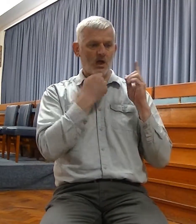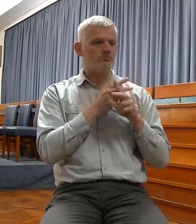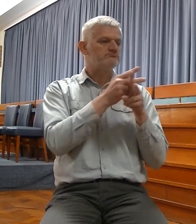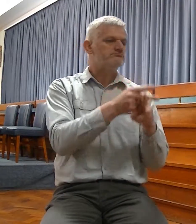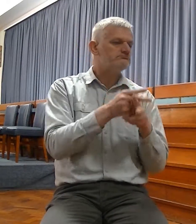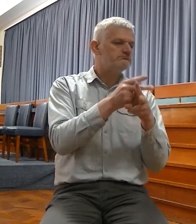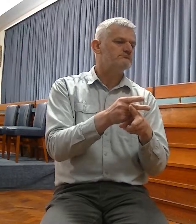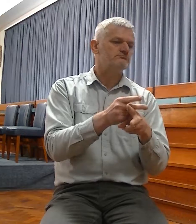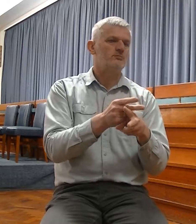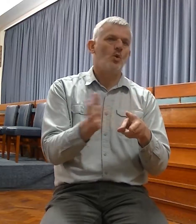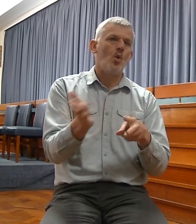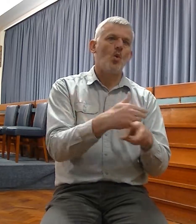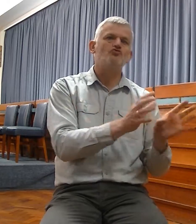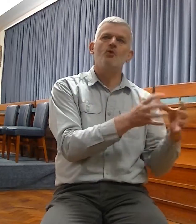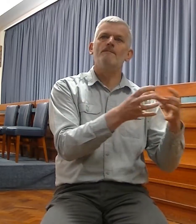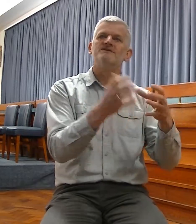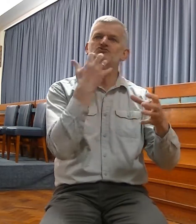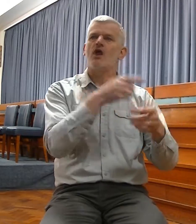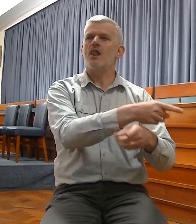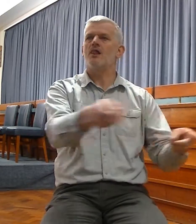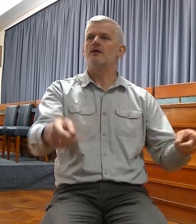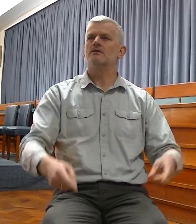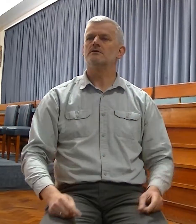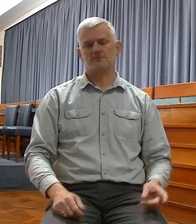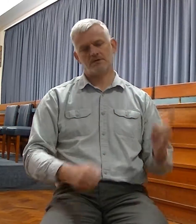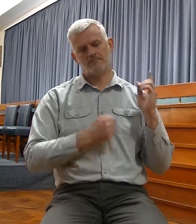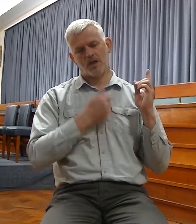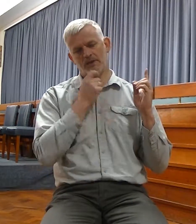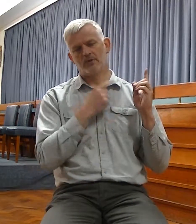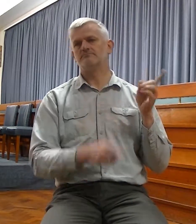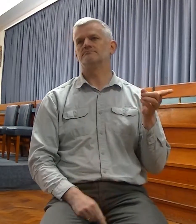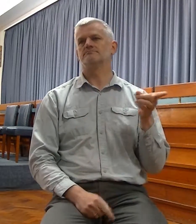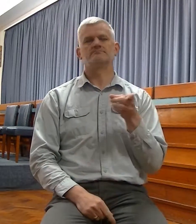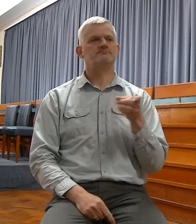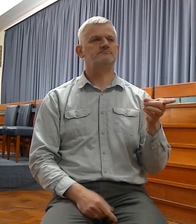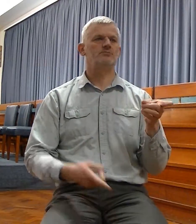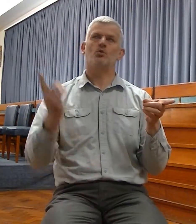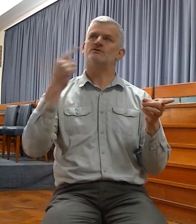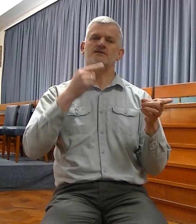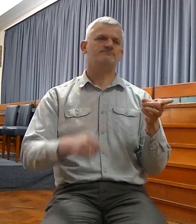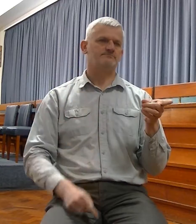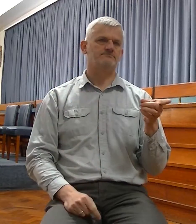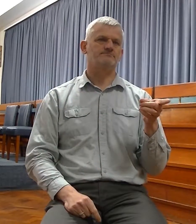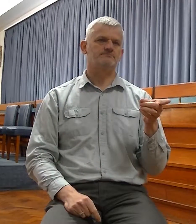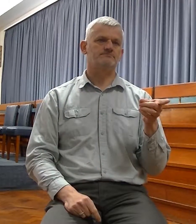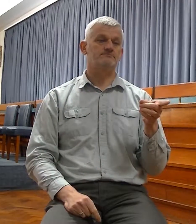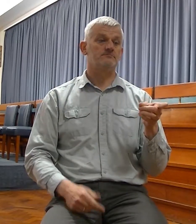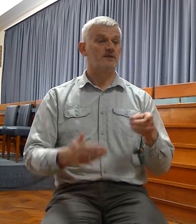and they shall be my people. Thus saith the Lord, the people which were left of the sword